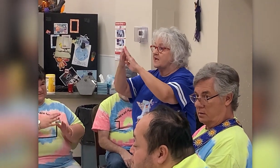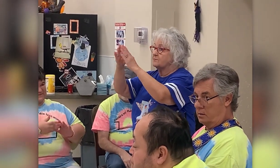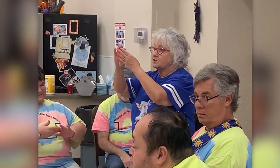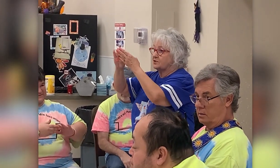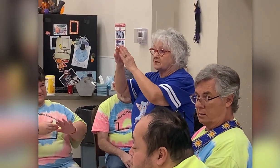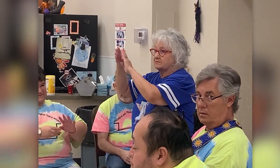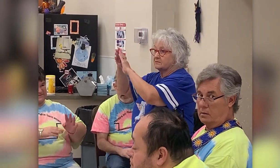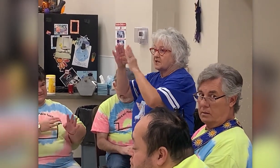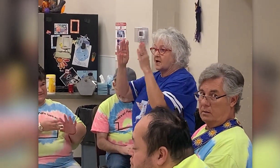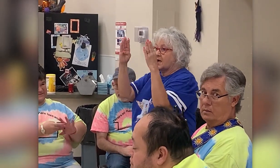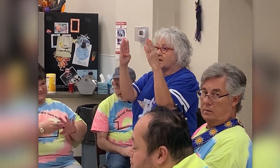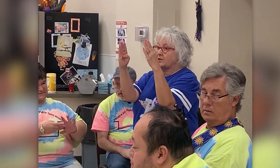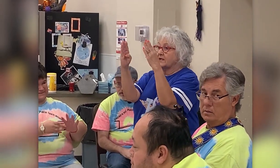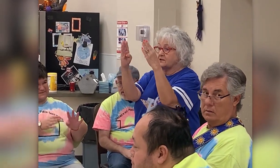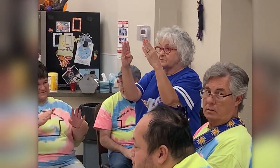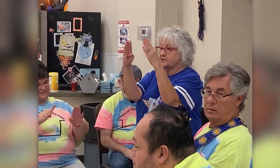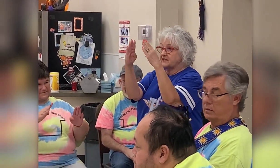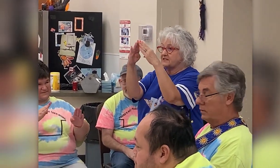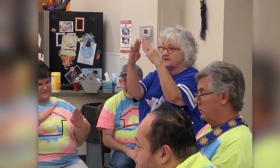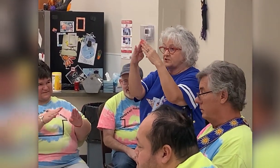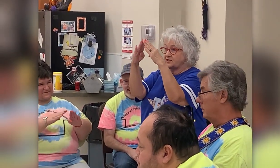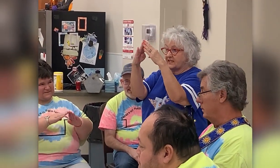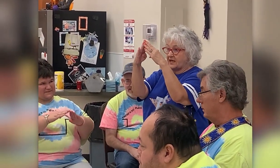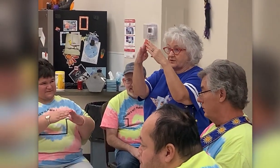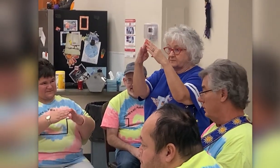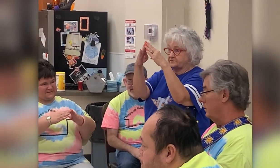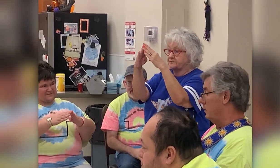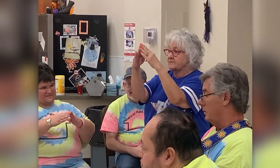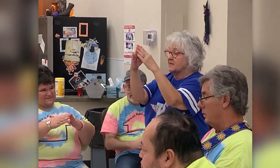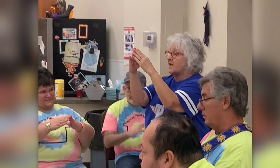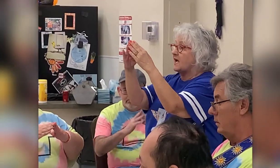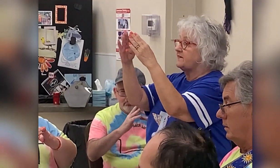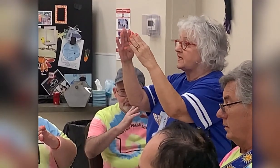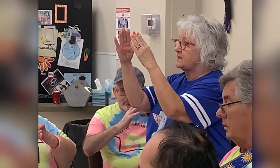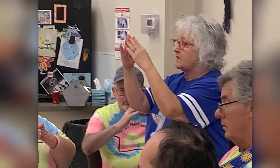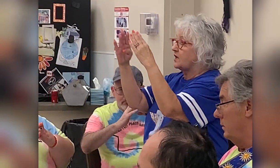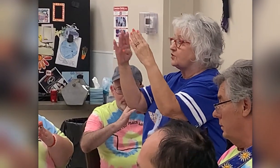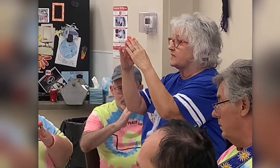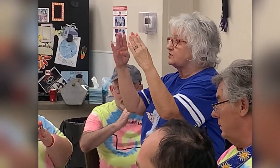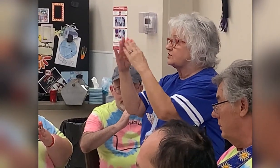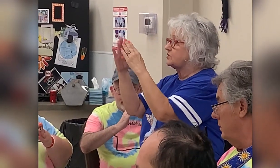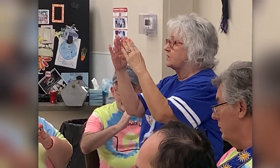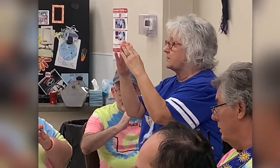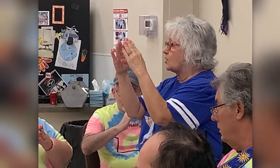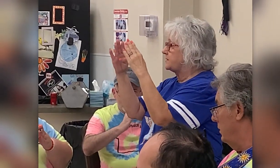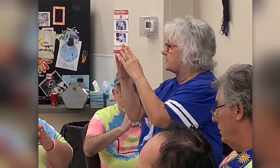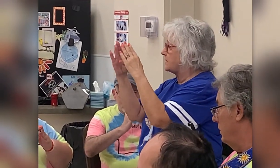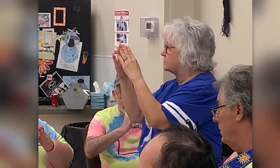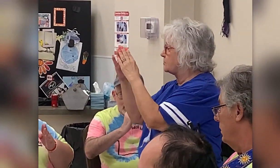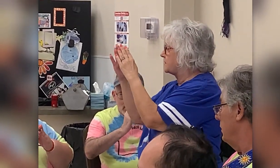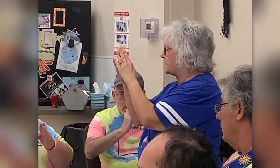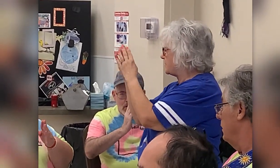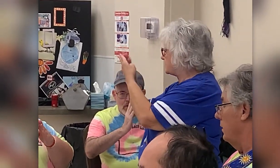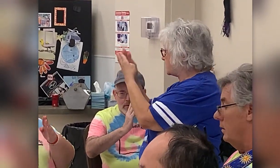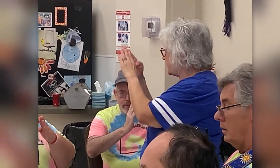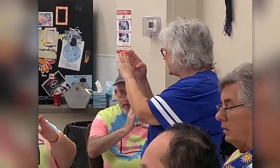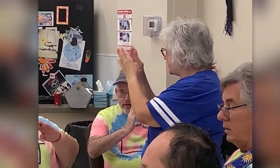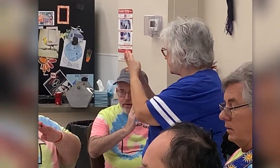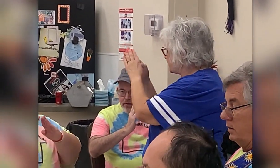your neighborhood, and then you can just do them, open the gloves, open the gloves, like this,